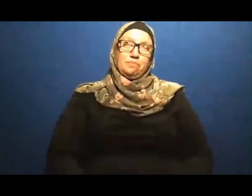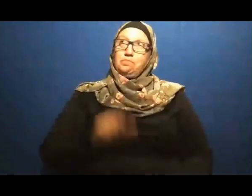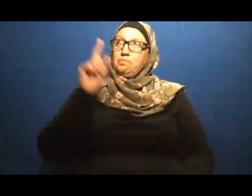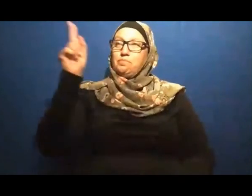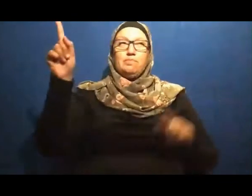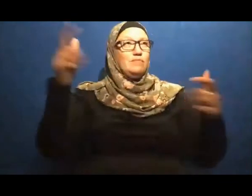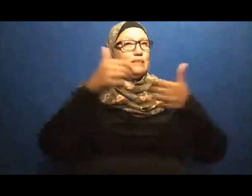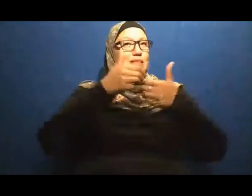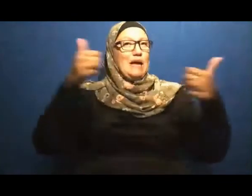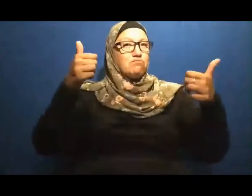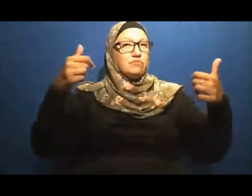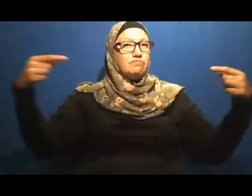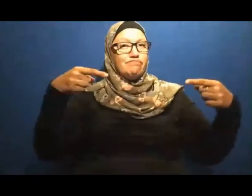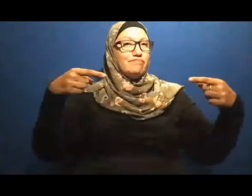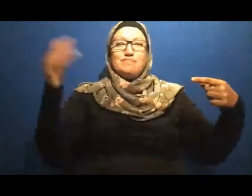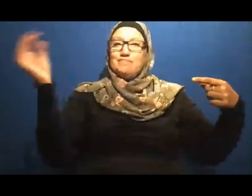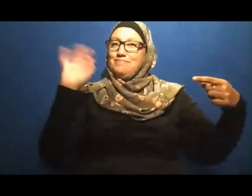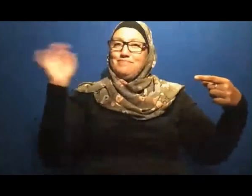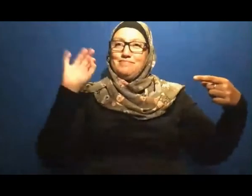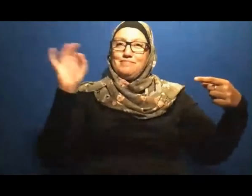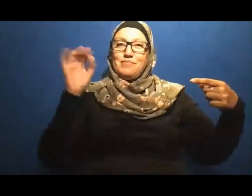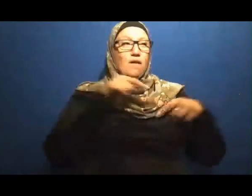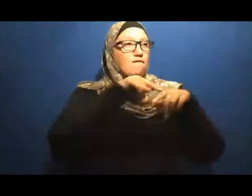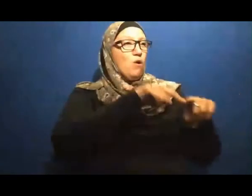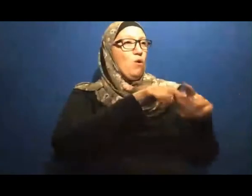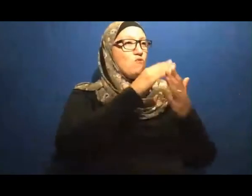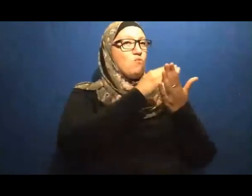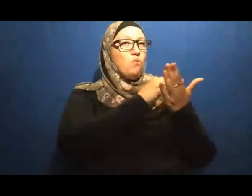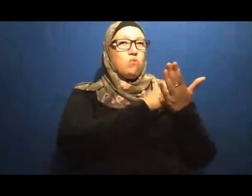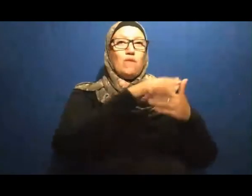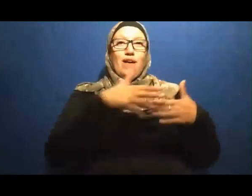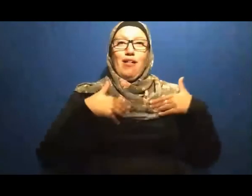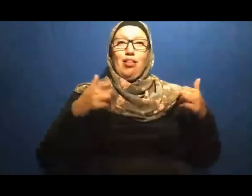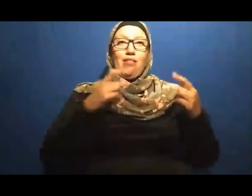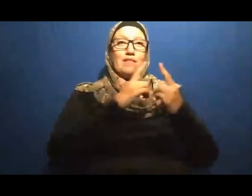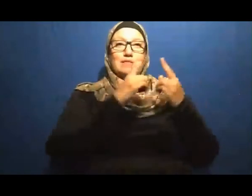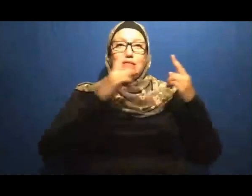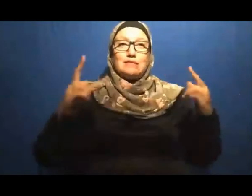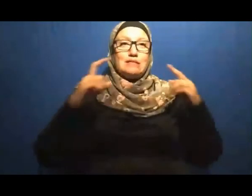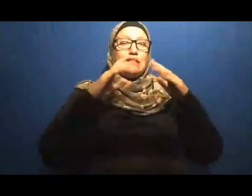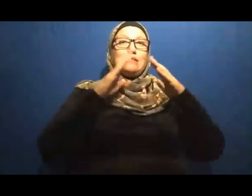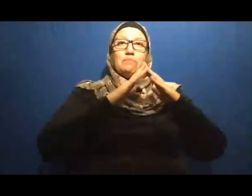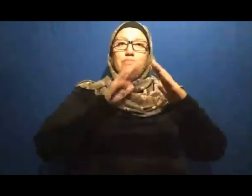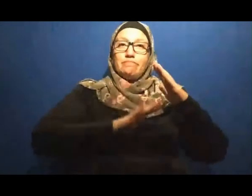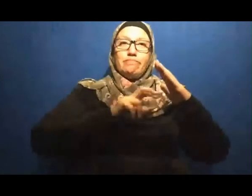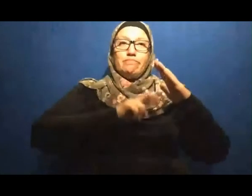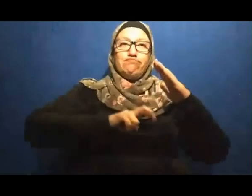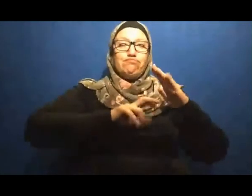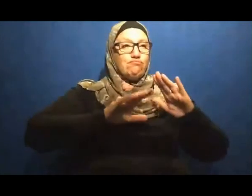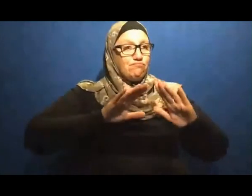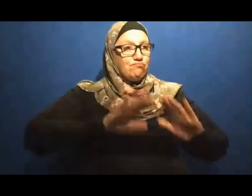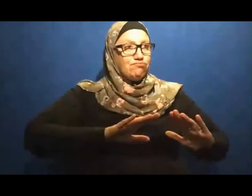each other Following the hygienic rules Medical rules In fact is along with Trust in God